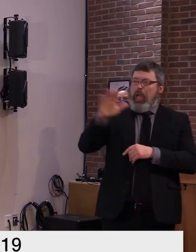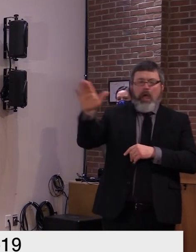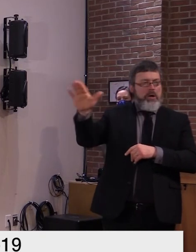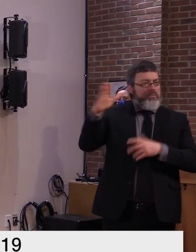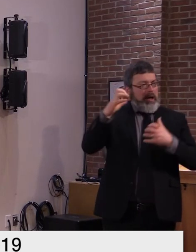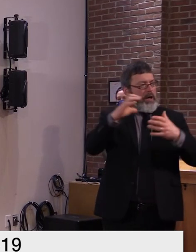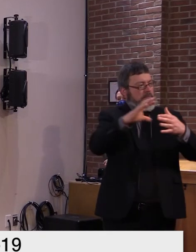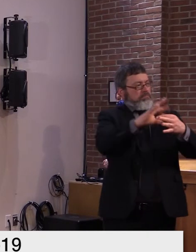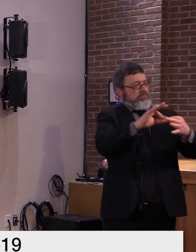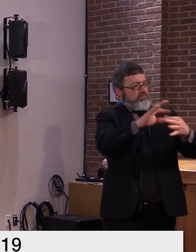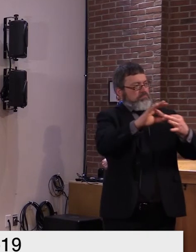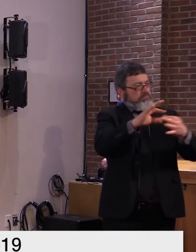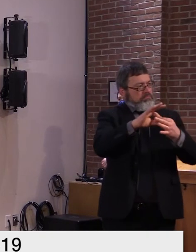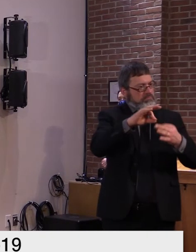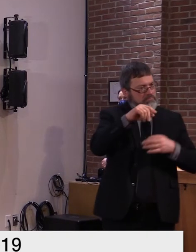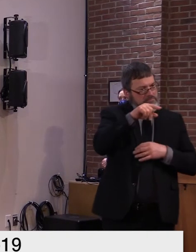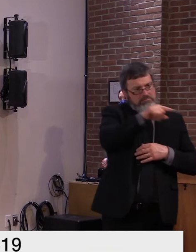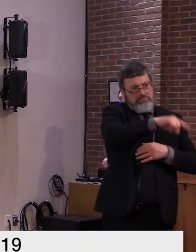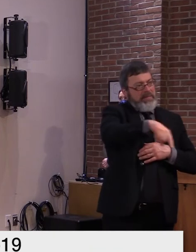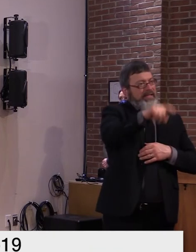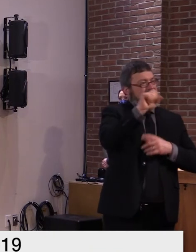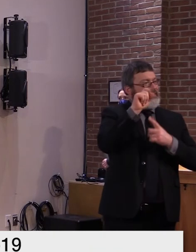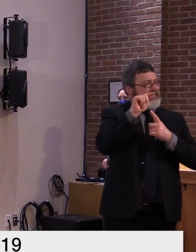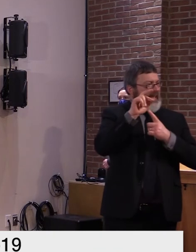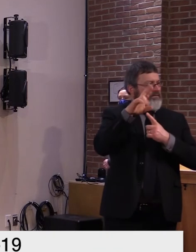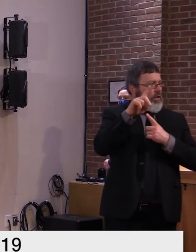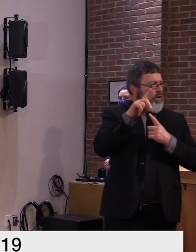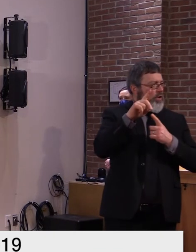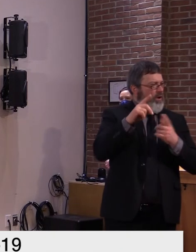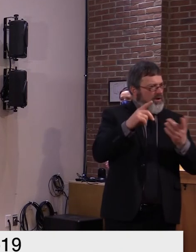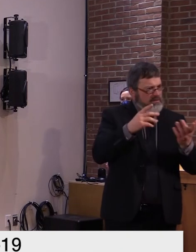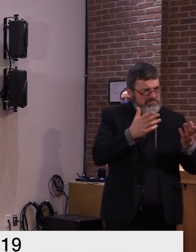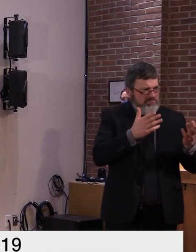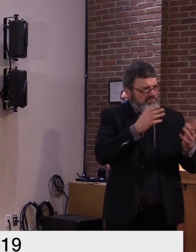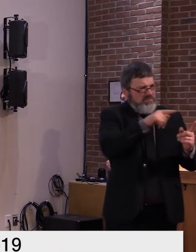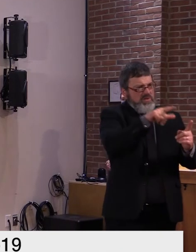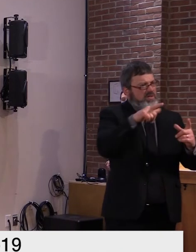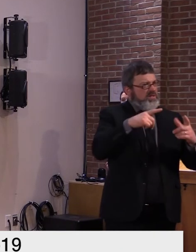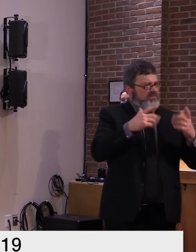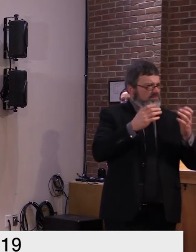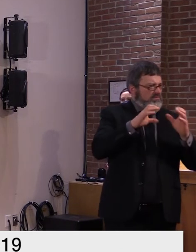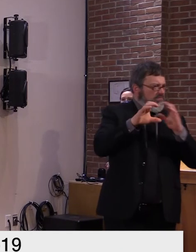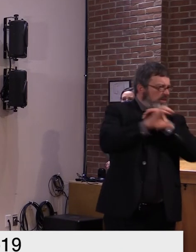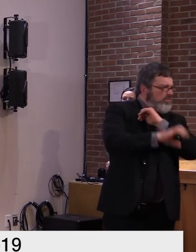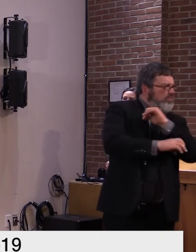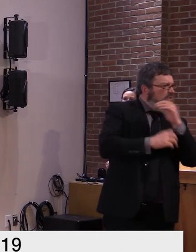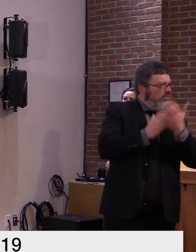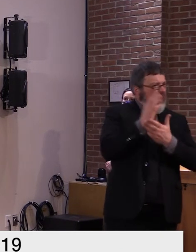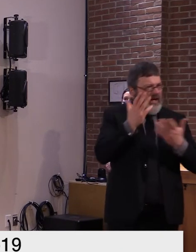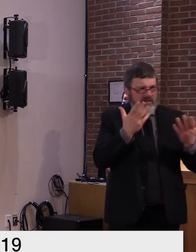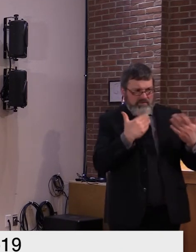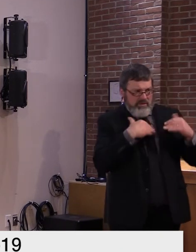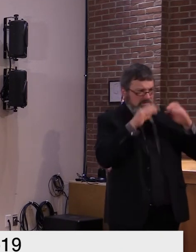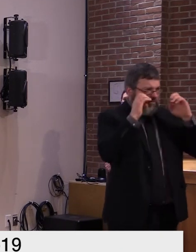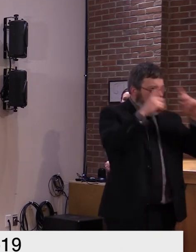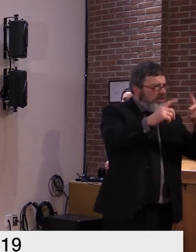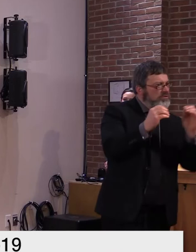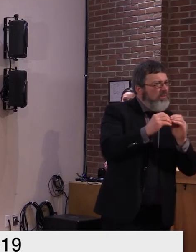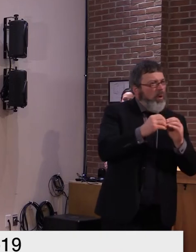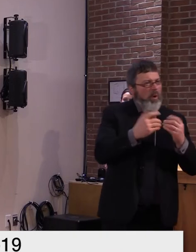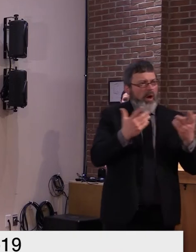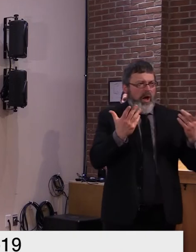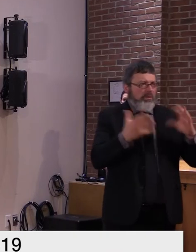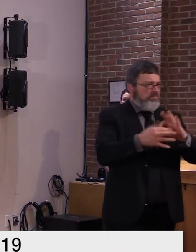to just, there's a way to sort of resolve things or do some more education or...? Again, just